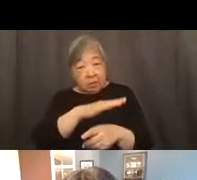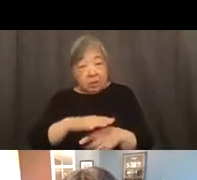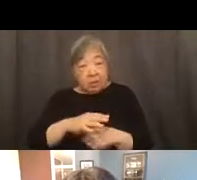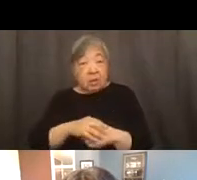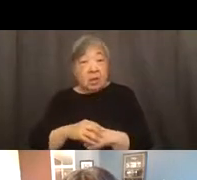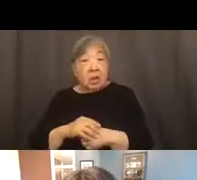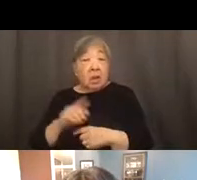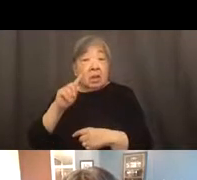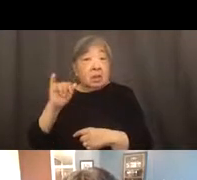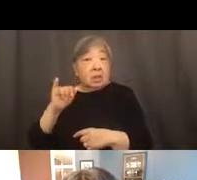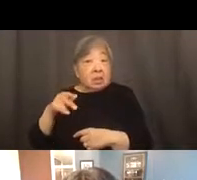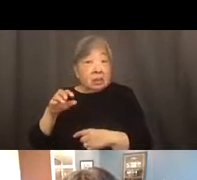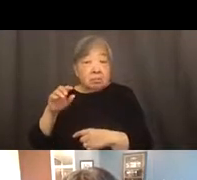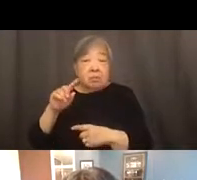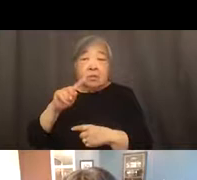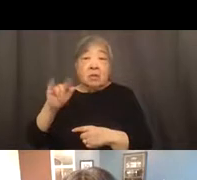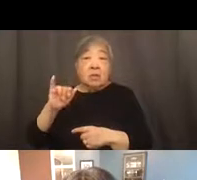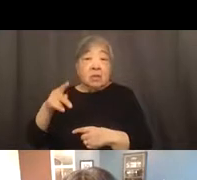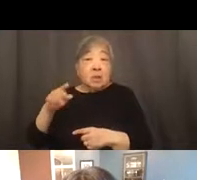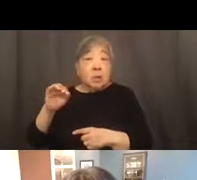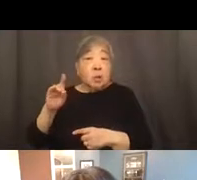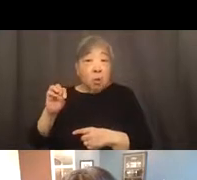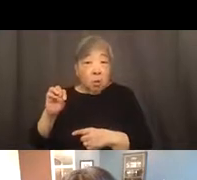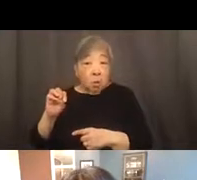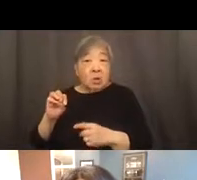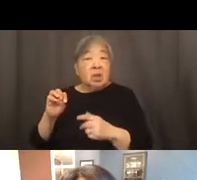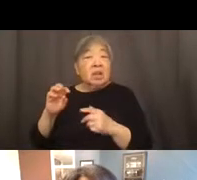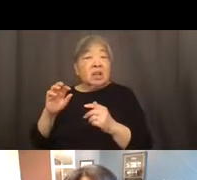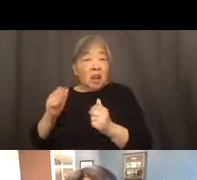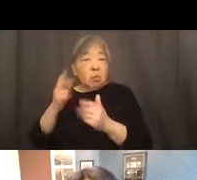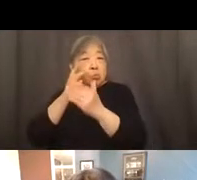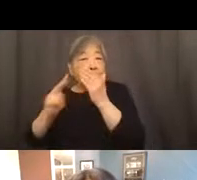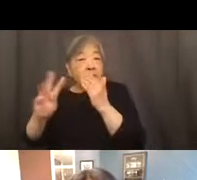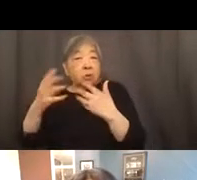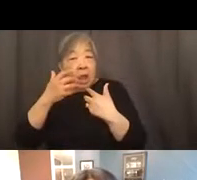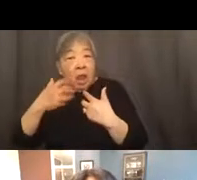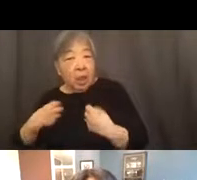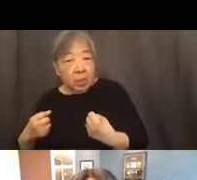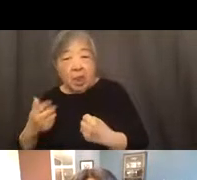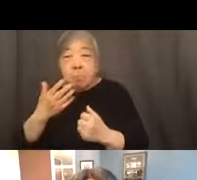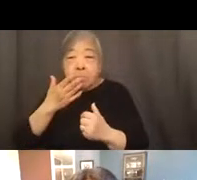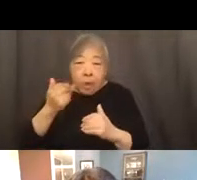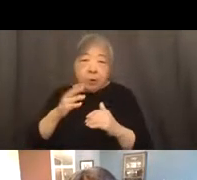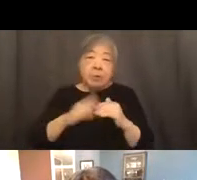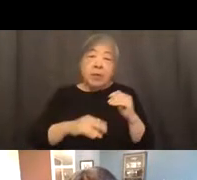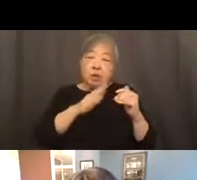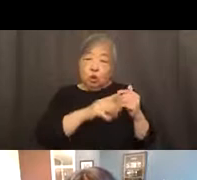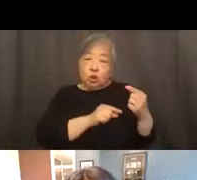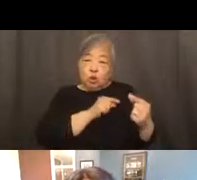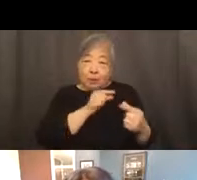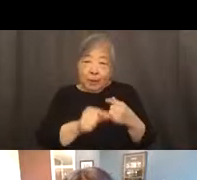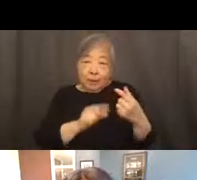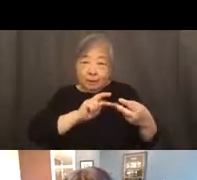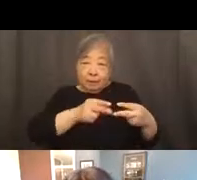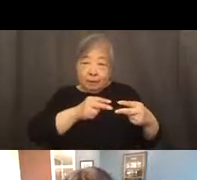predictor of your health than your genetic code. And so we're, we're dealing with all of these other